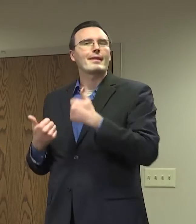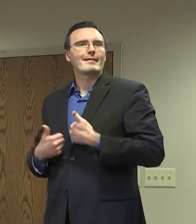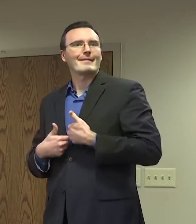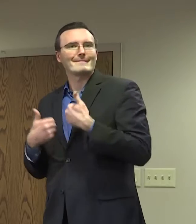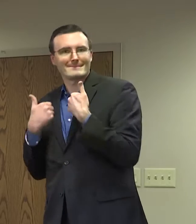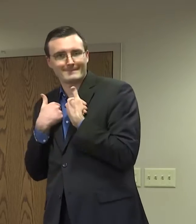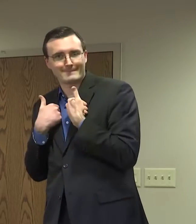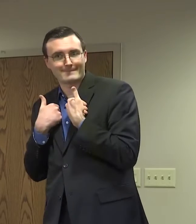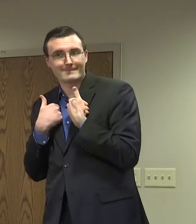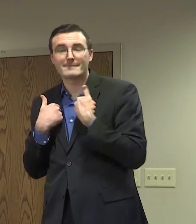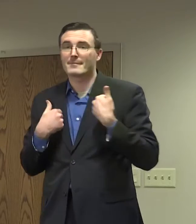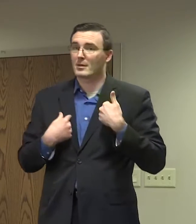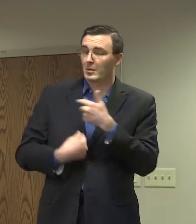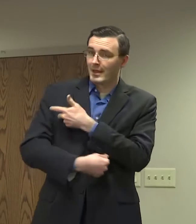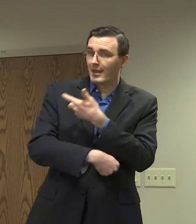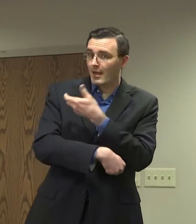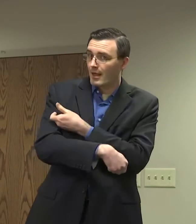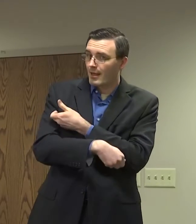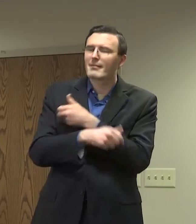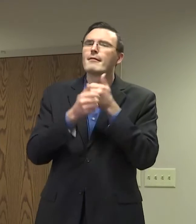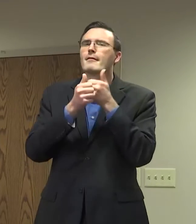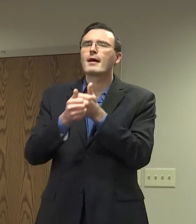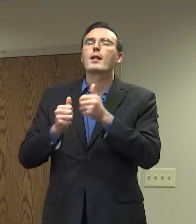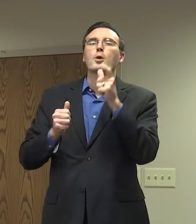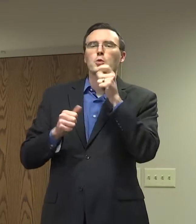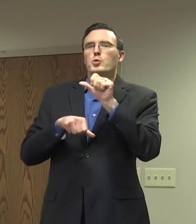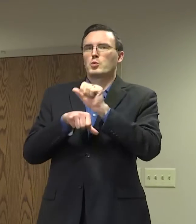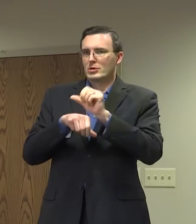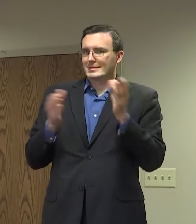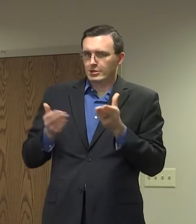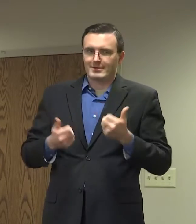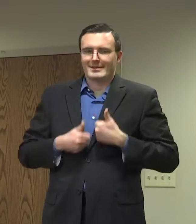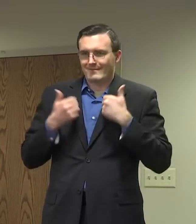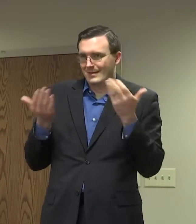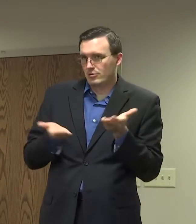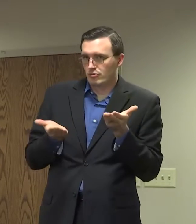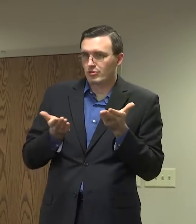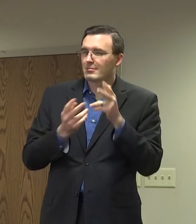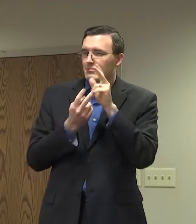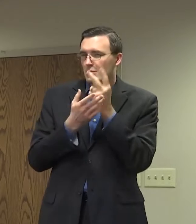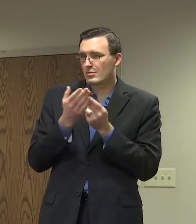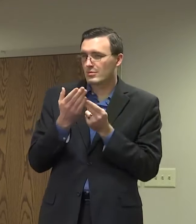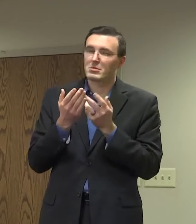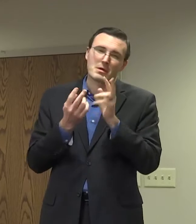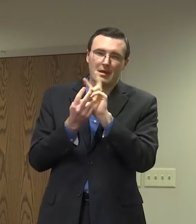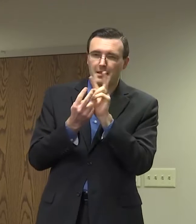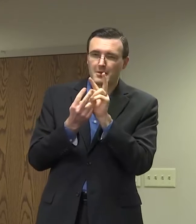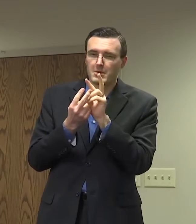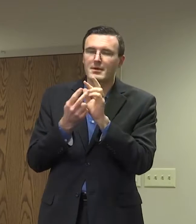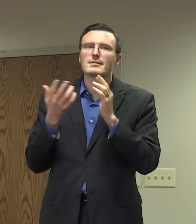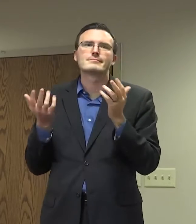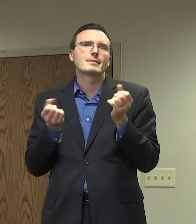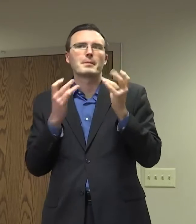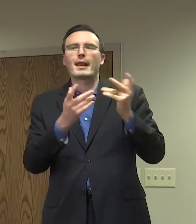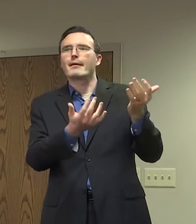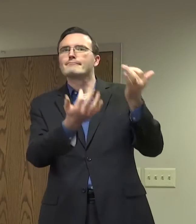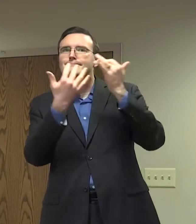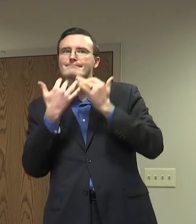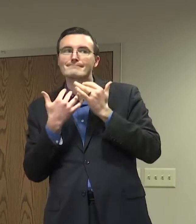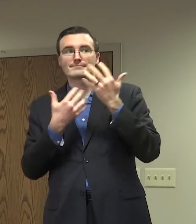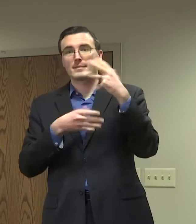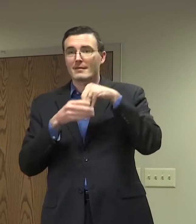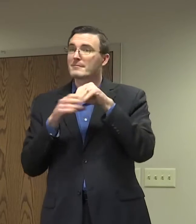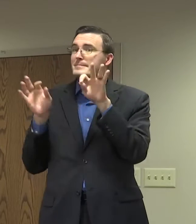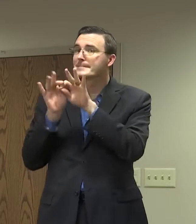that live outside of our community but work in our community as part of our health care systems as part of our essential businesses. And this is an